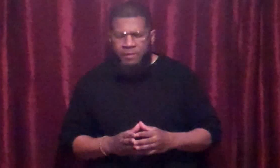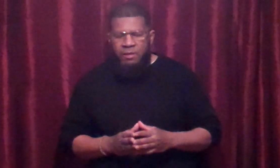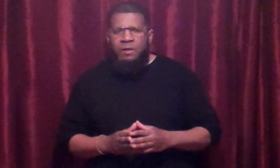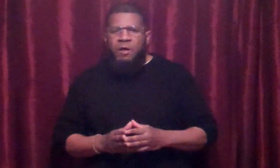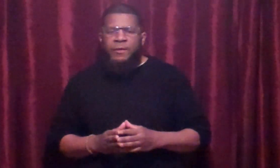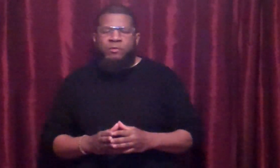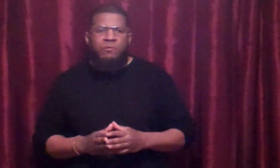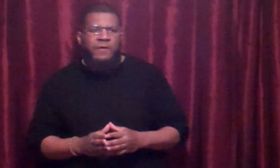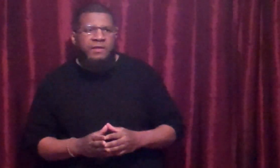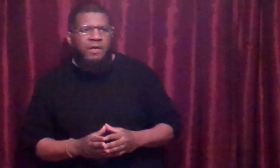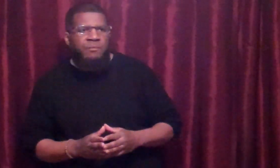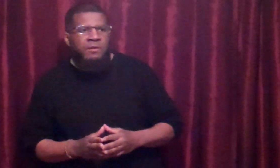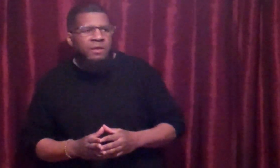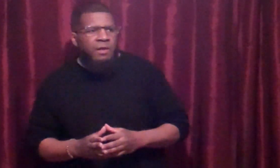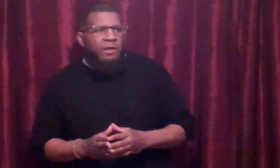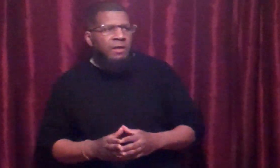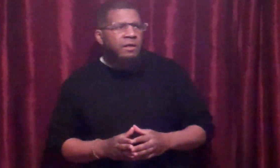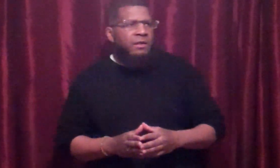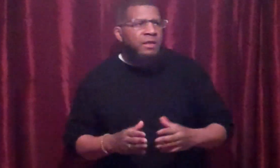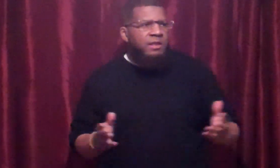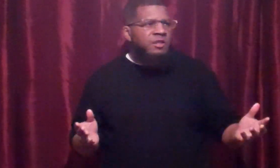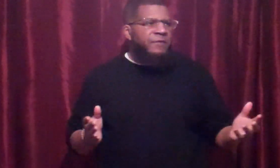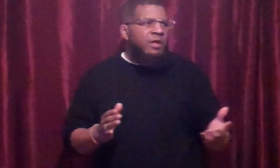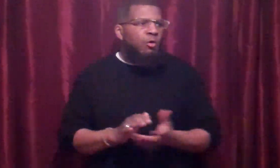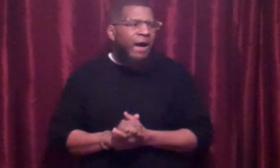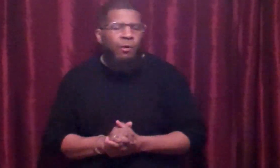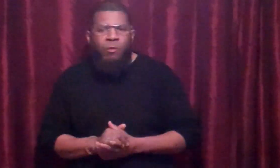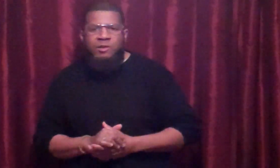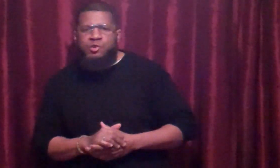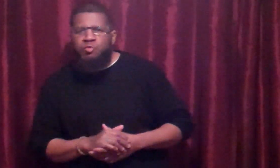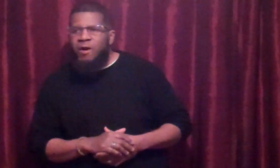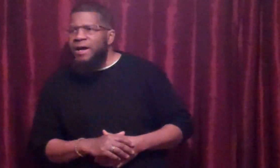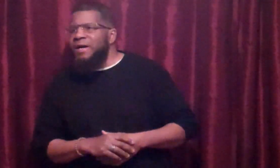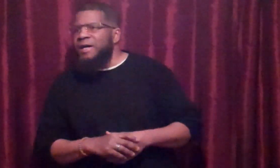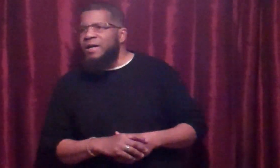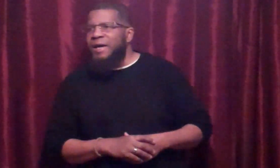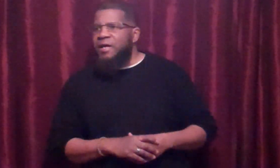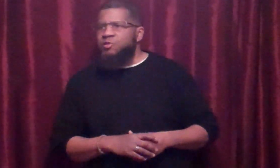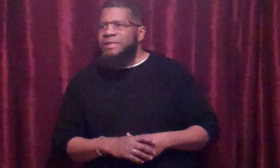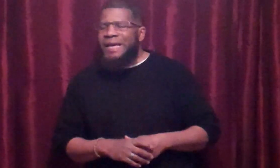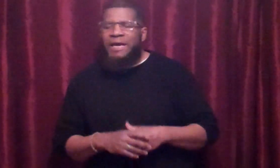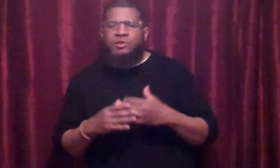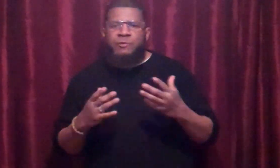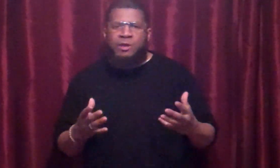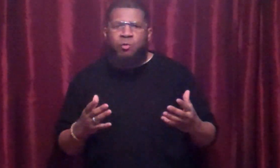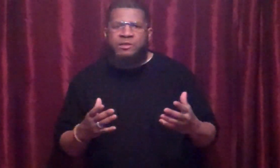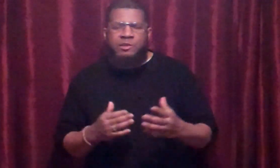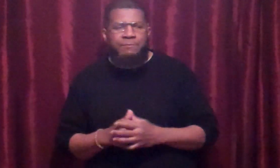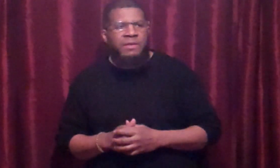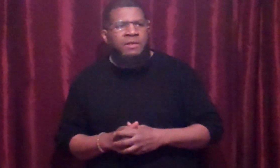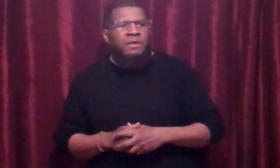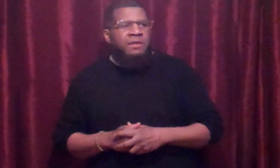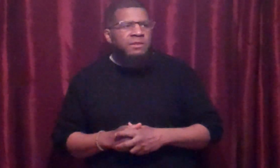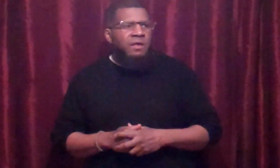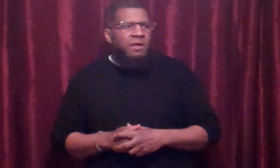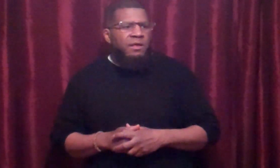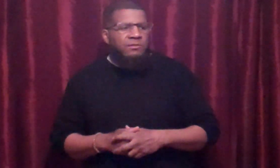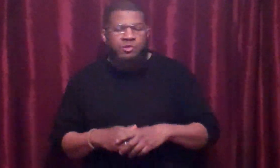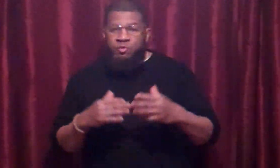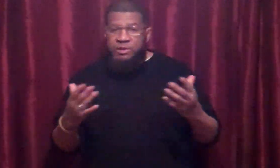All right, Uma Fight Camp. In this video, I want to actually answer a question. So you can